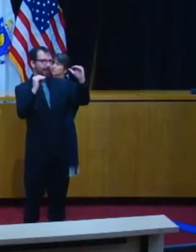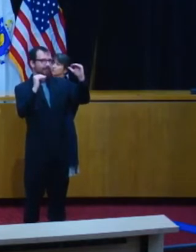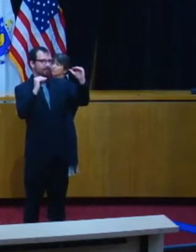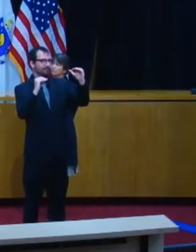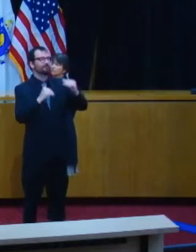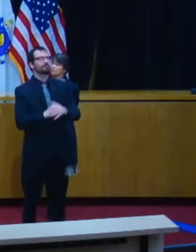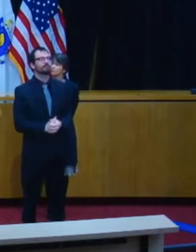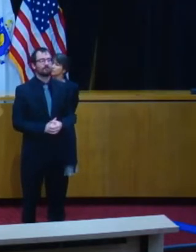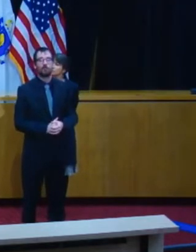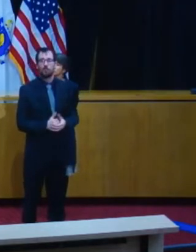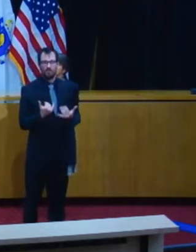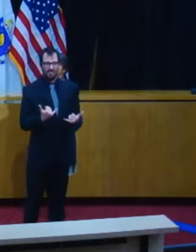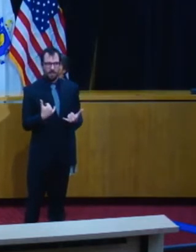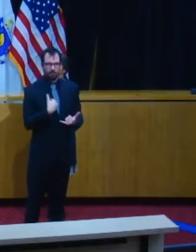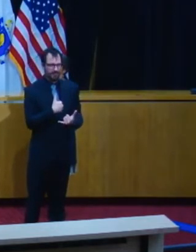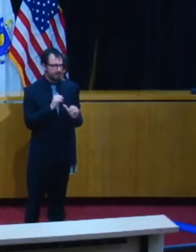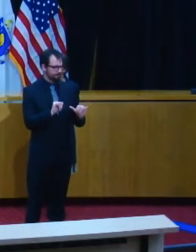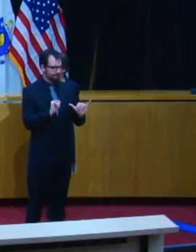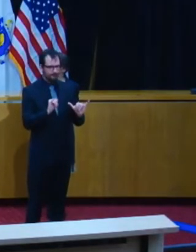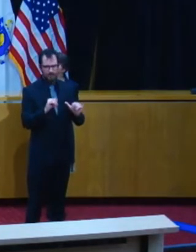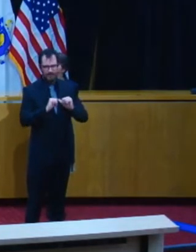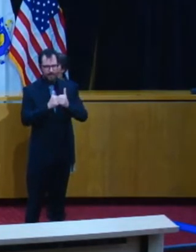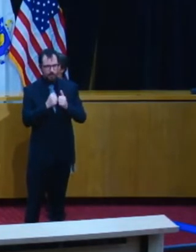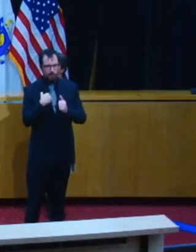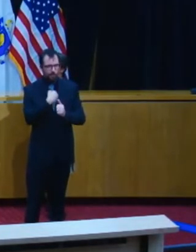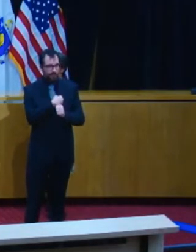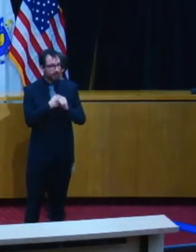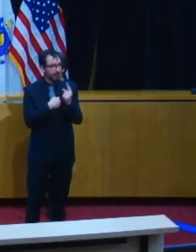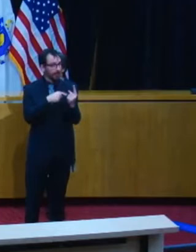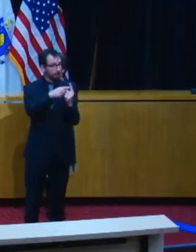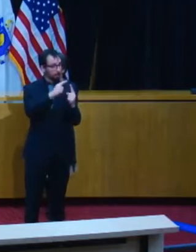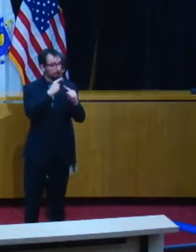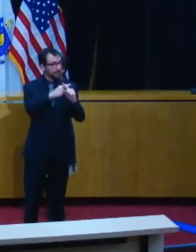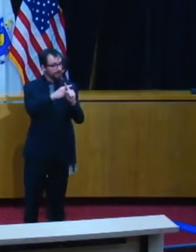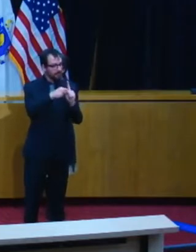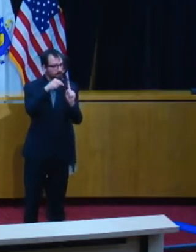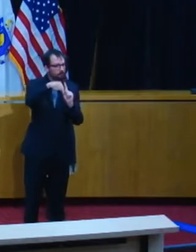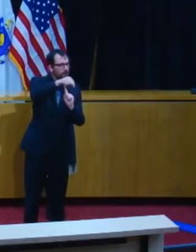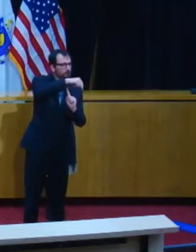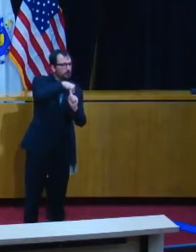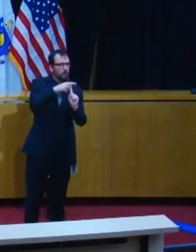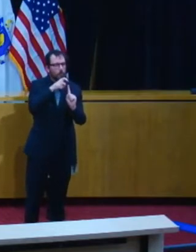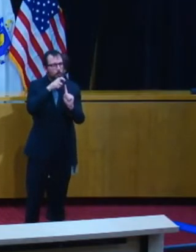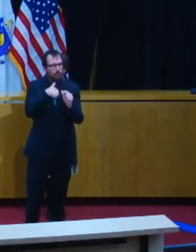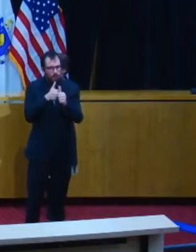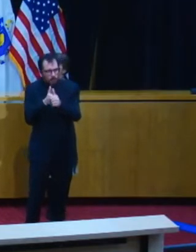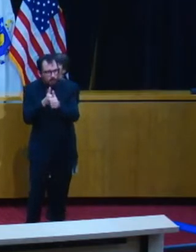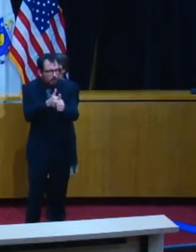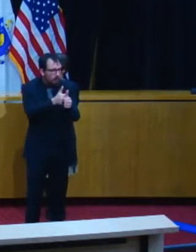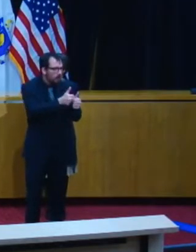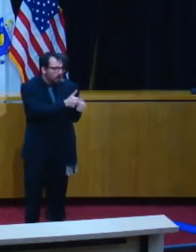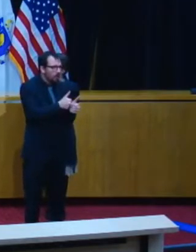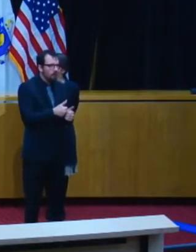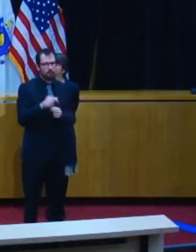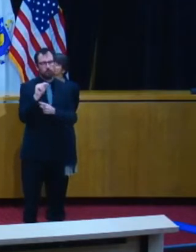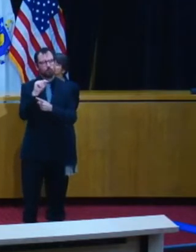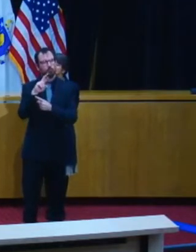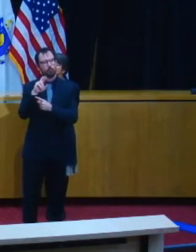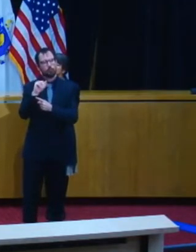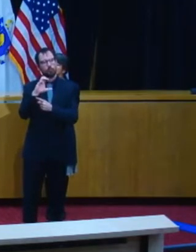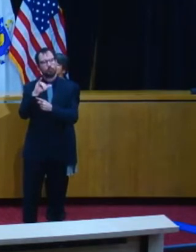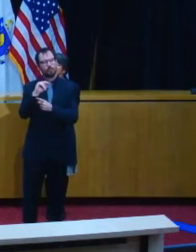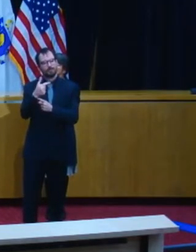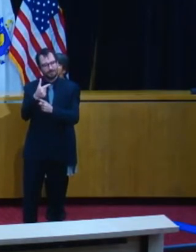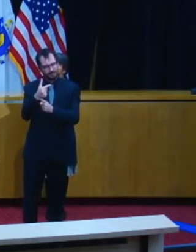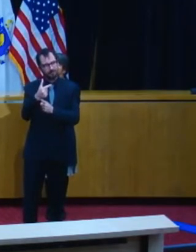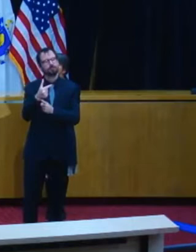has been working to ramp up the Commonwealth's tracing program, which is another big part of our effort to fight back against the virus.